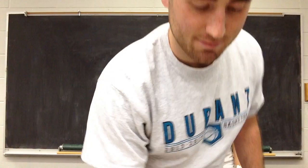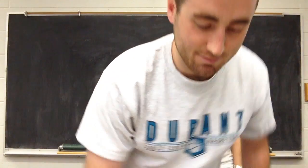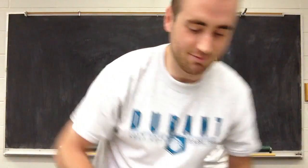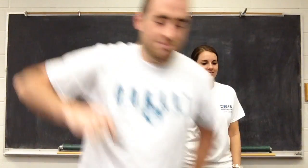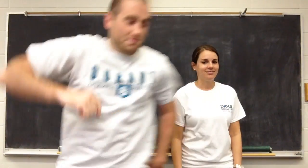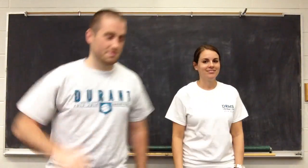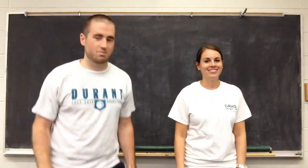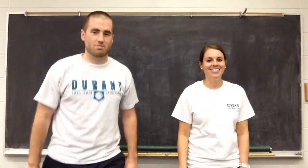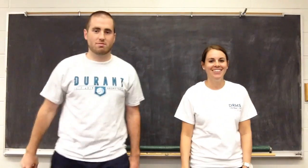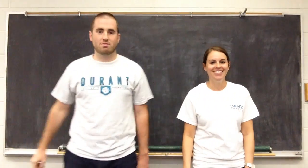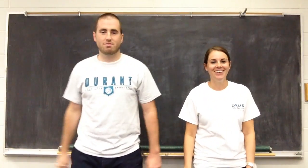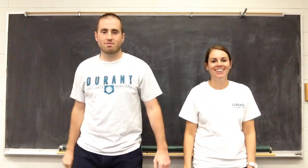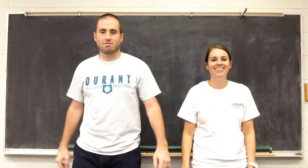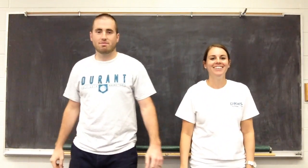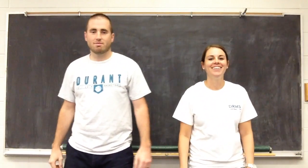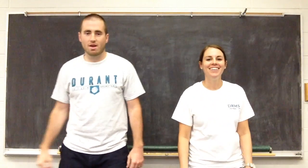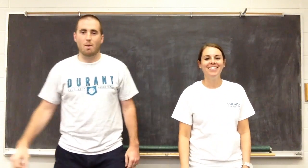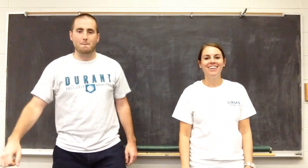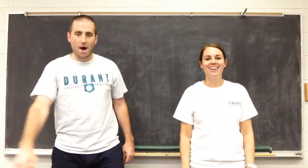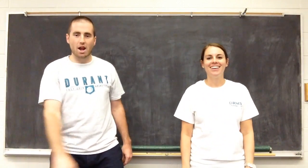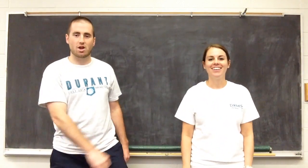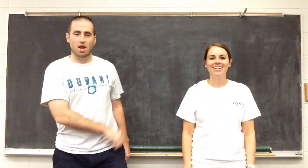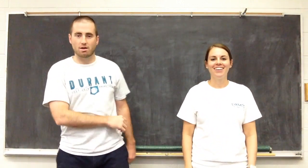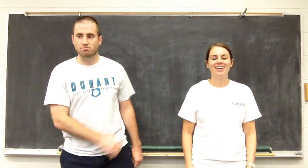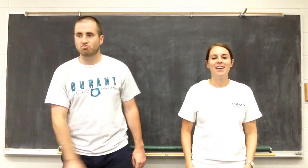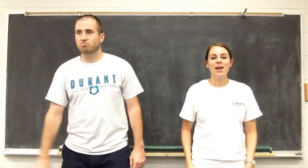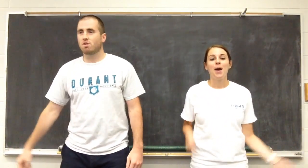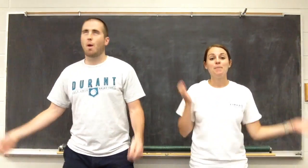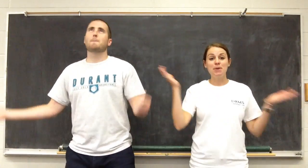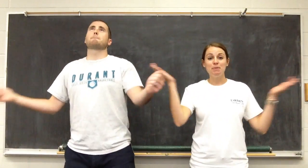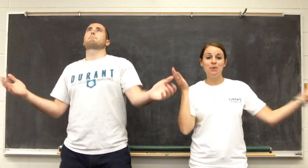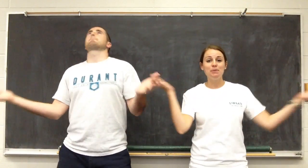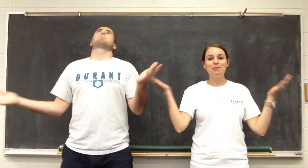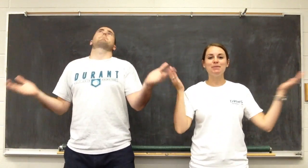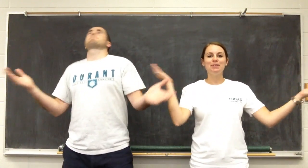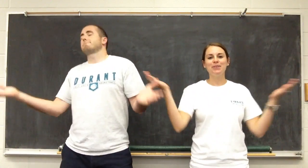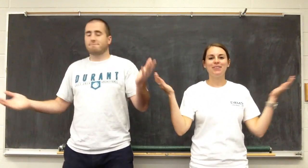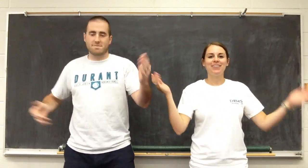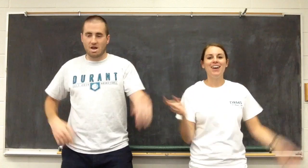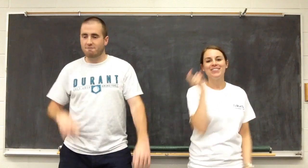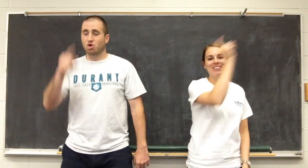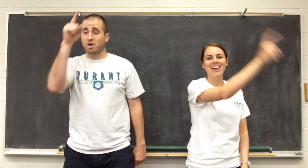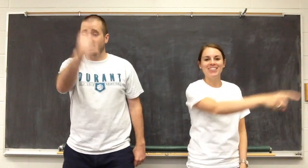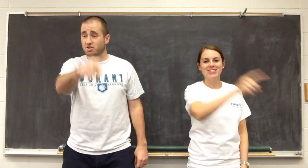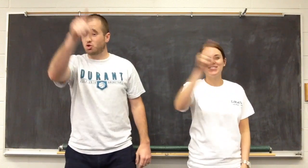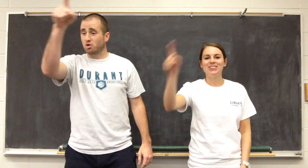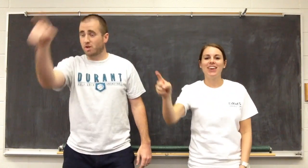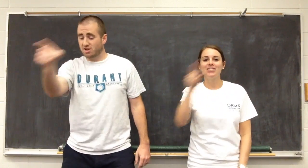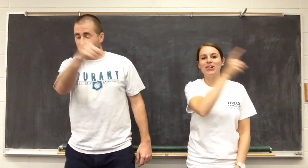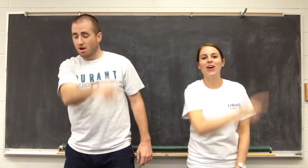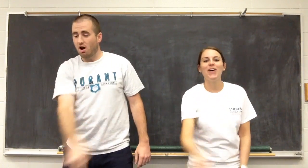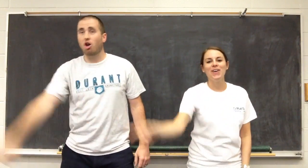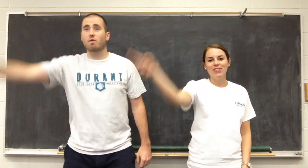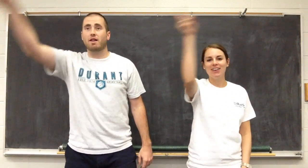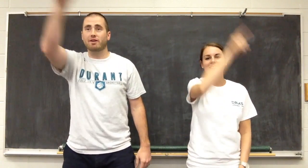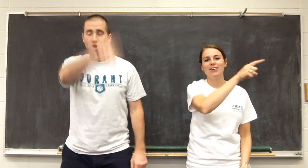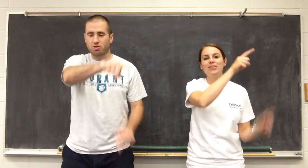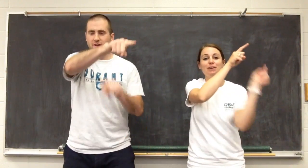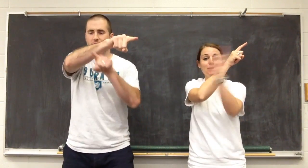Bottle it up. Bottle it up. People move, people move, from location to location, all around the earth, yeah, from